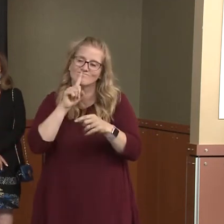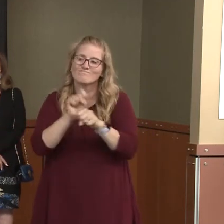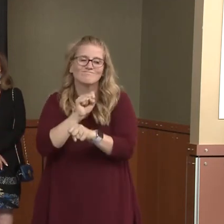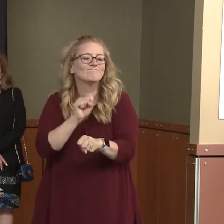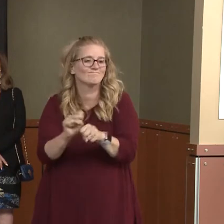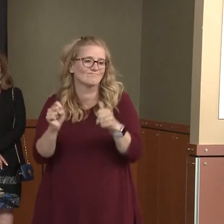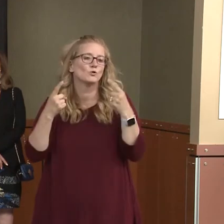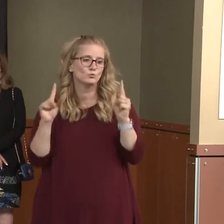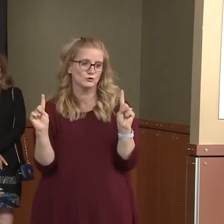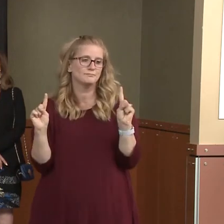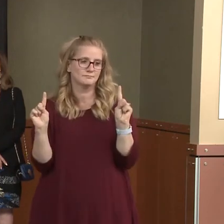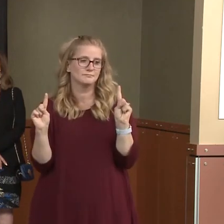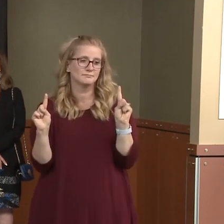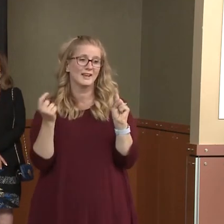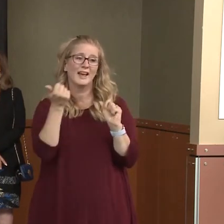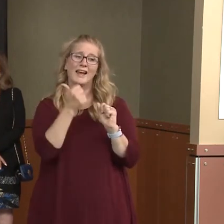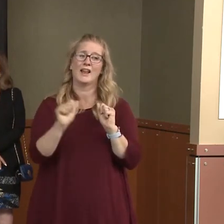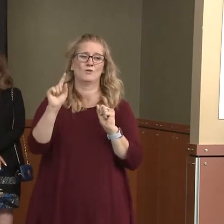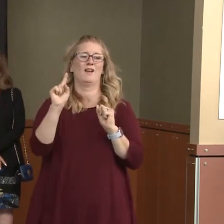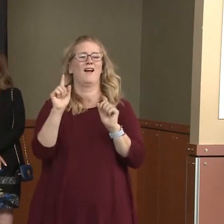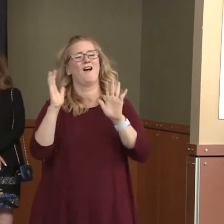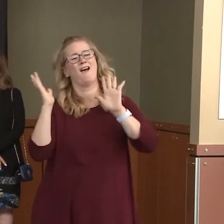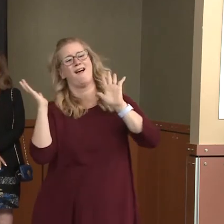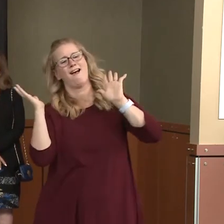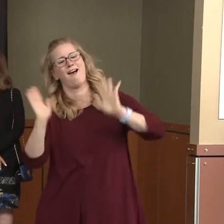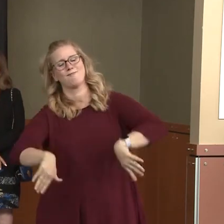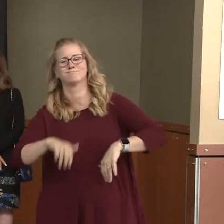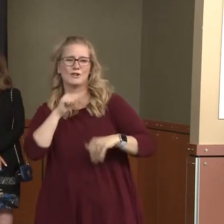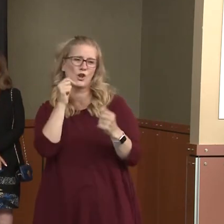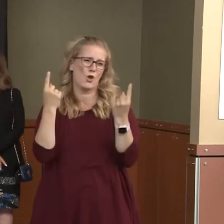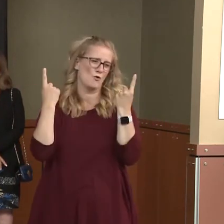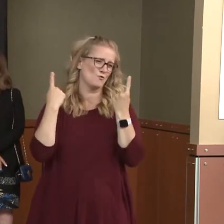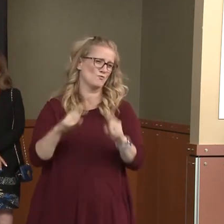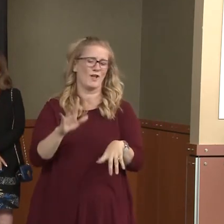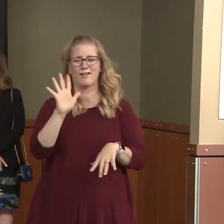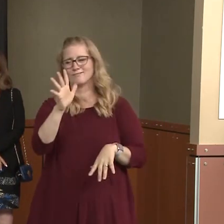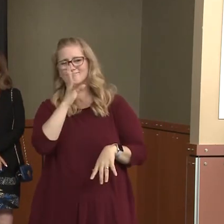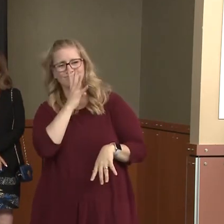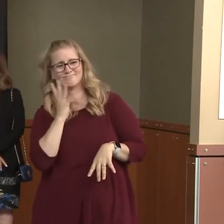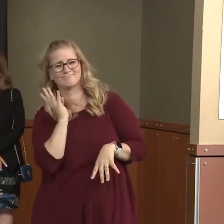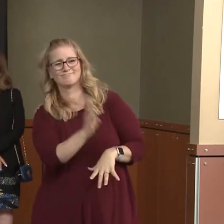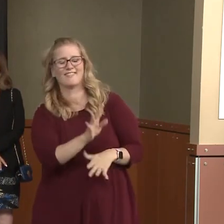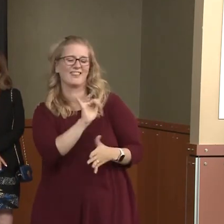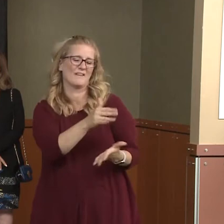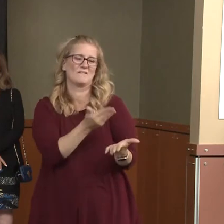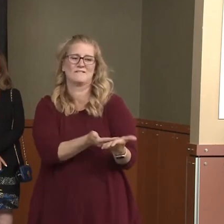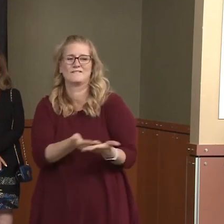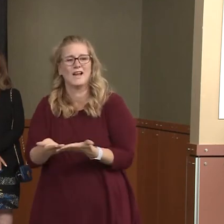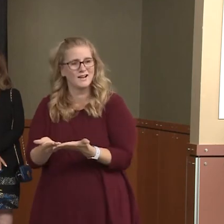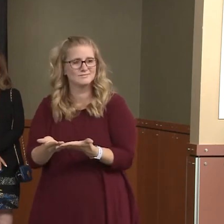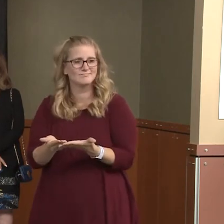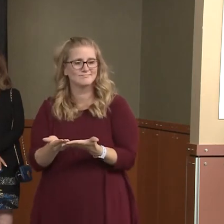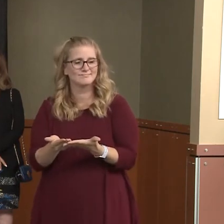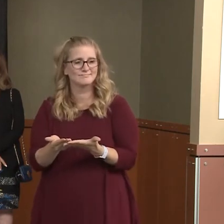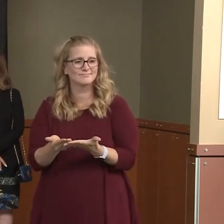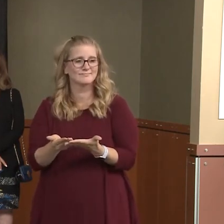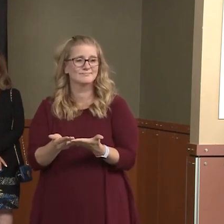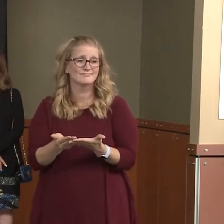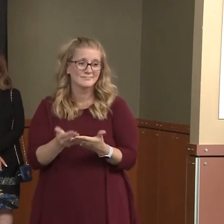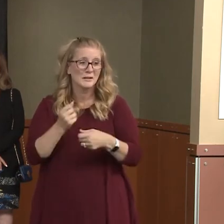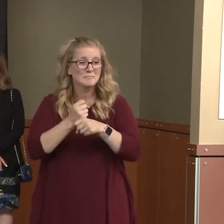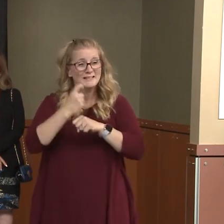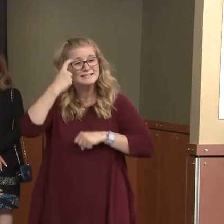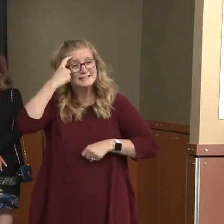And anyone that says differently is just ignoring the evidence. It makes sense that when the CDC says that